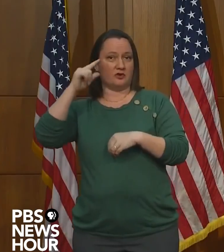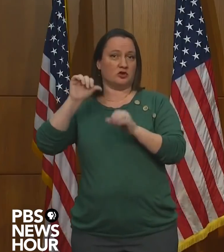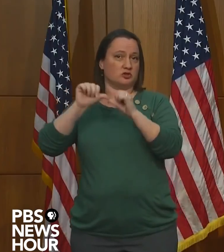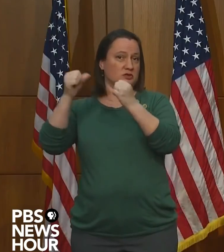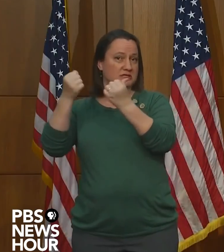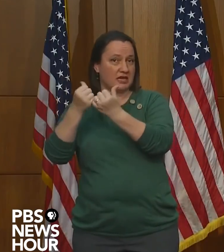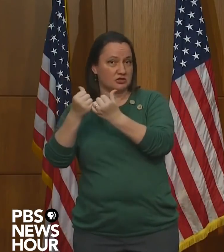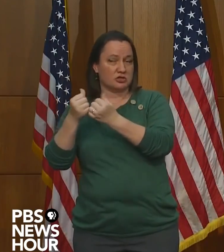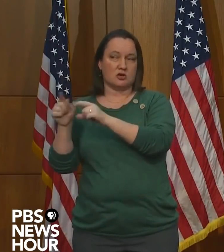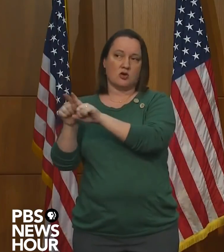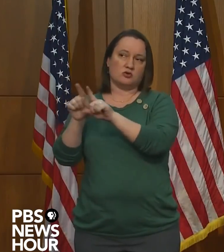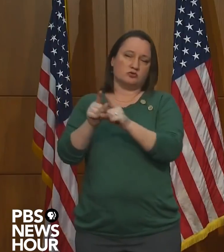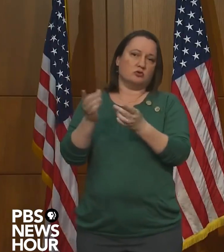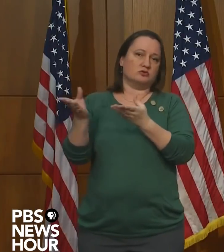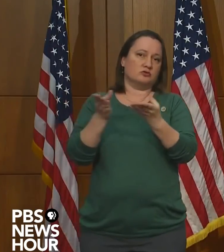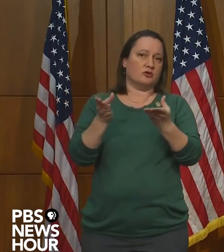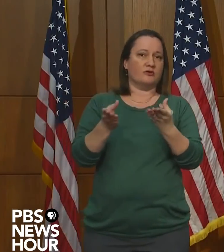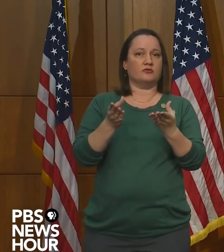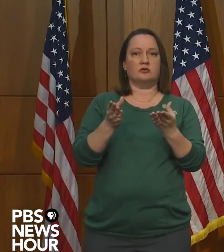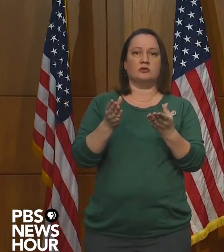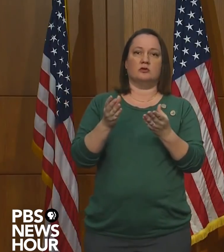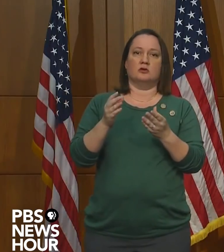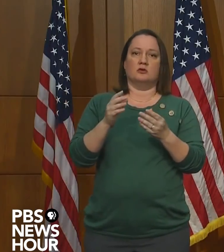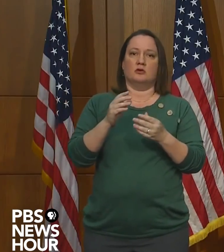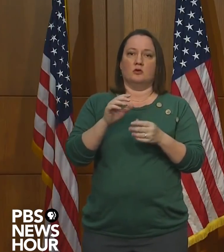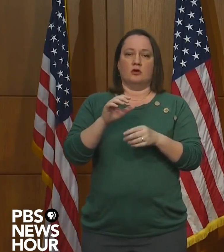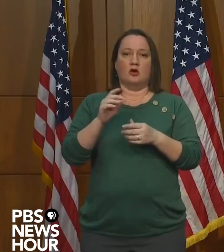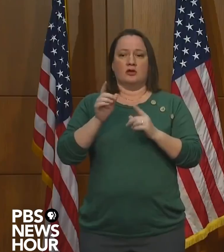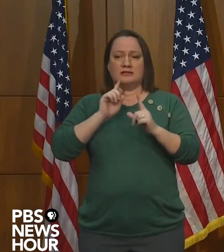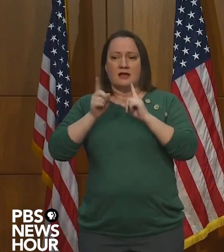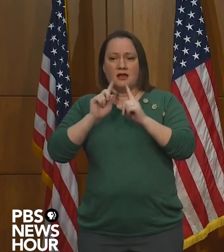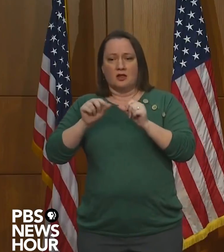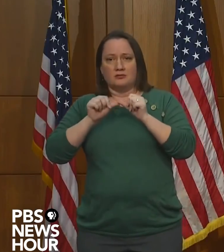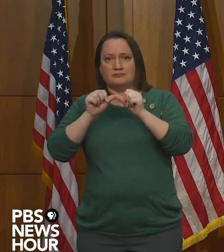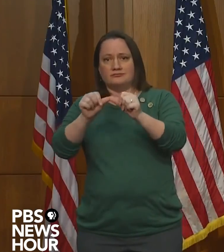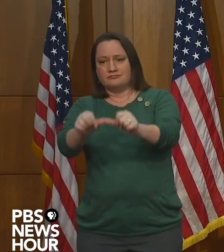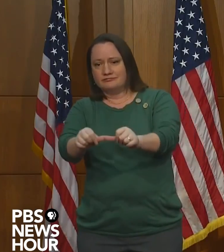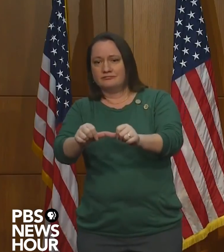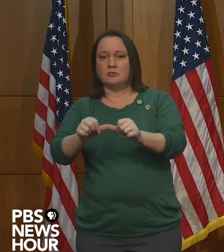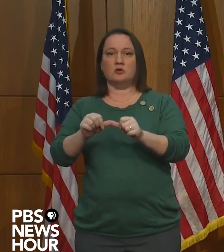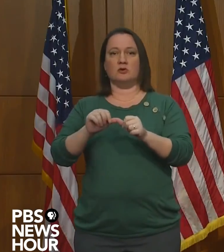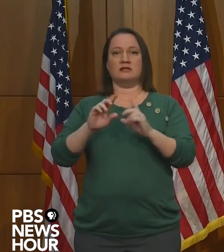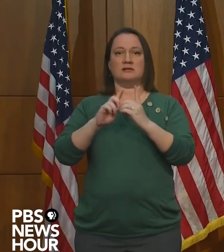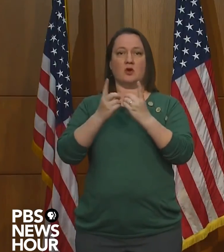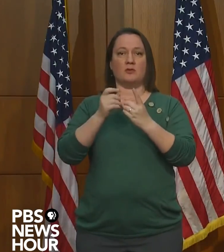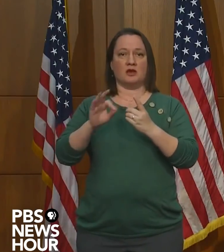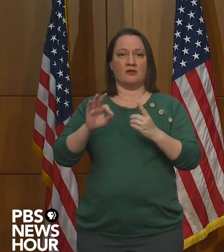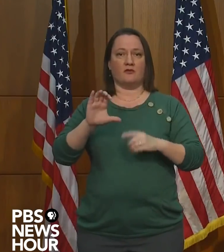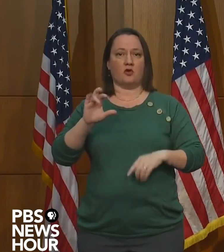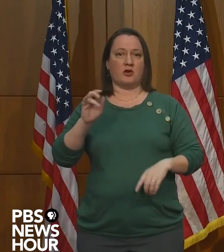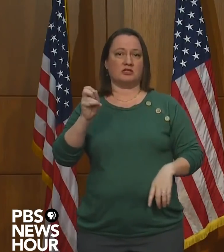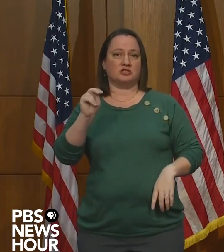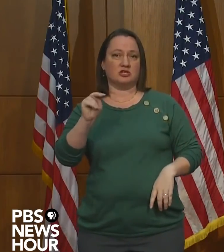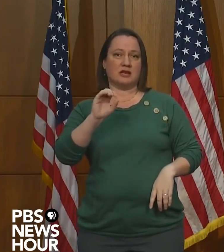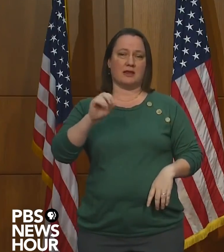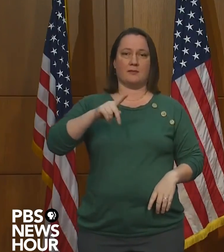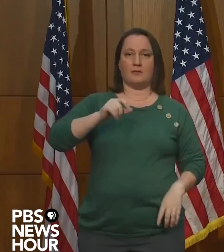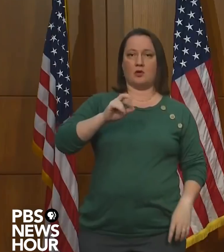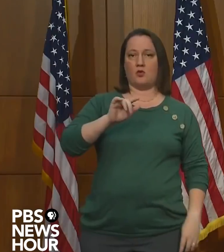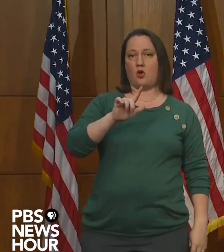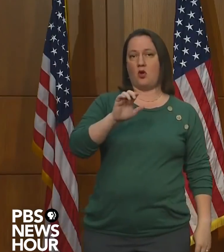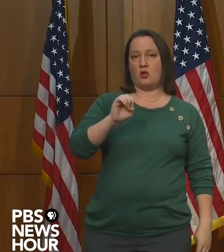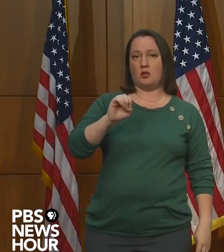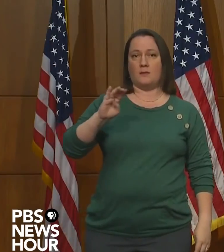as well as serving on a working dialogue with the Department of Corrections and Parole Board to identify housing opportunities